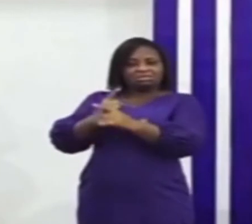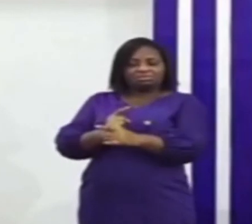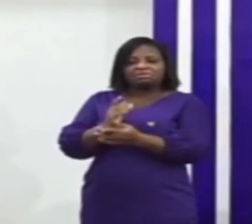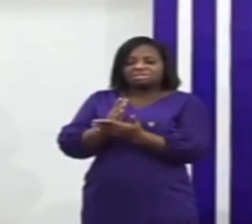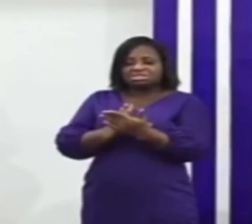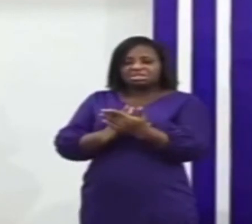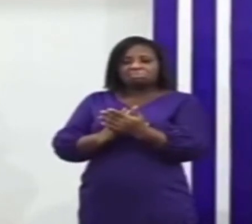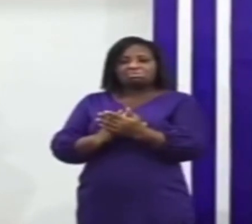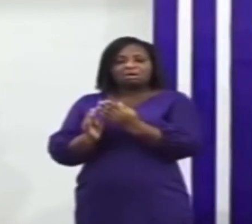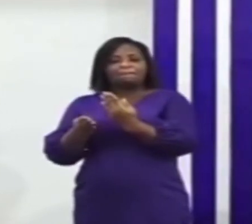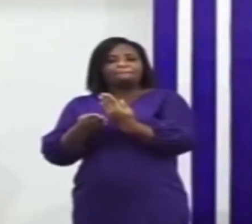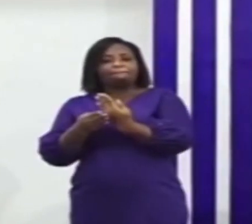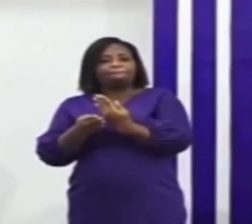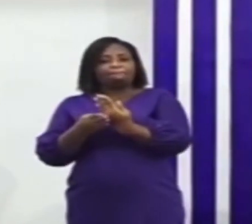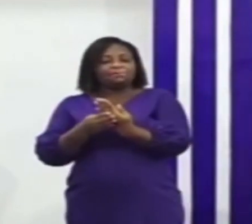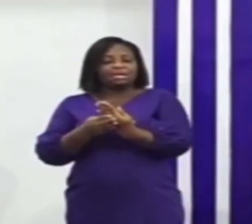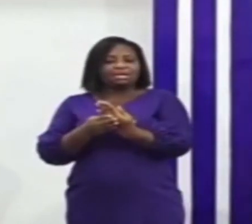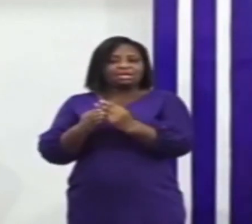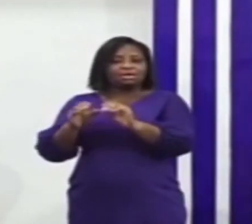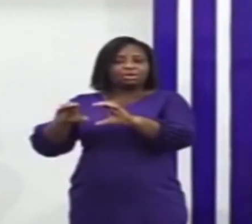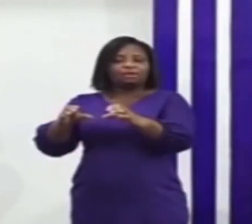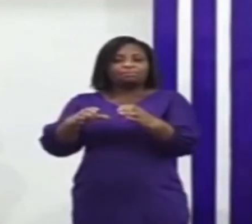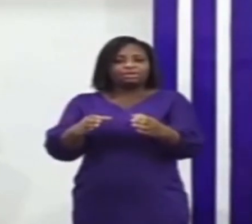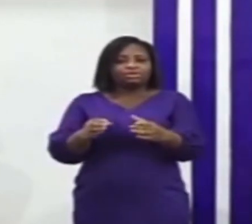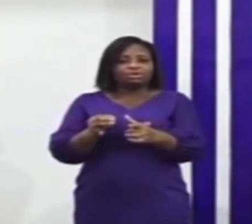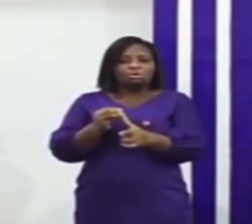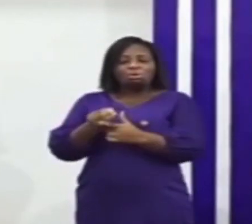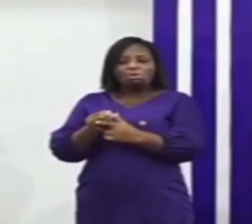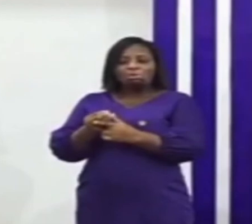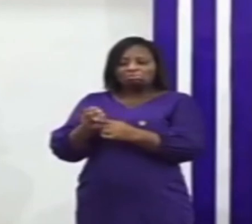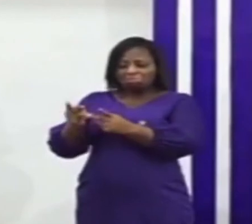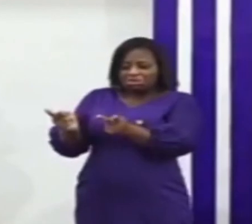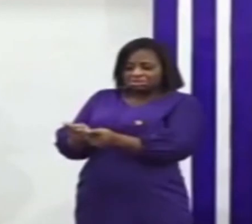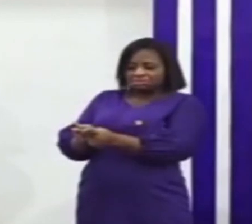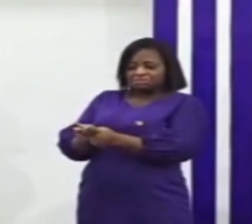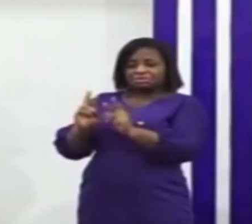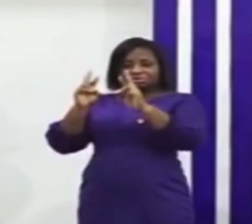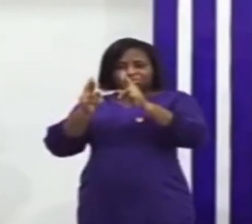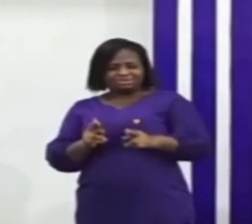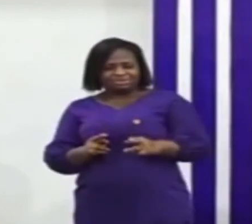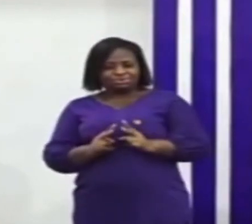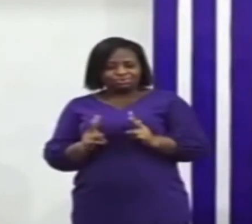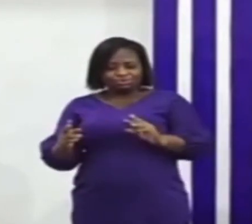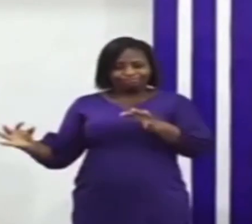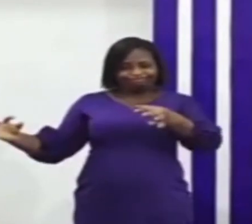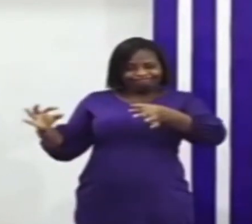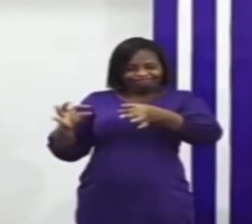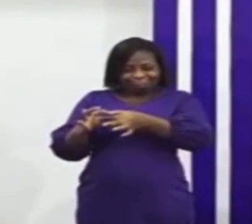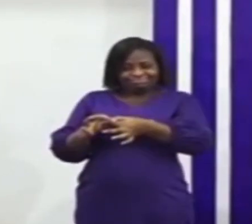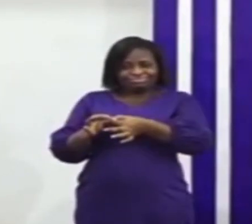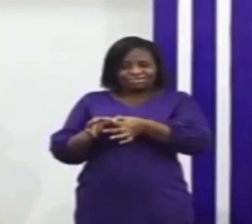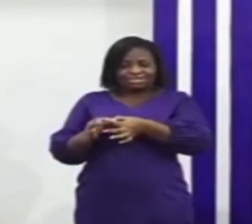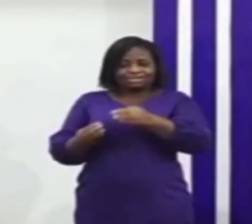some of these same entities or had in their custody placements from some of these resolved companies so when you net that off in addition to